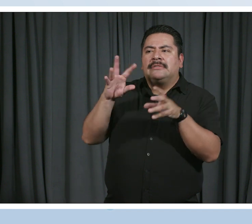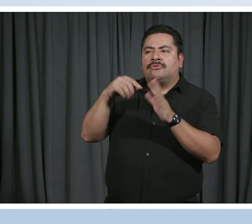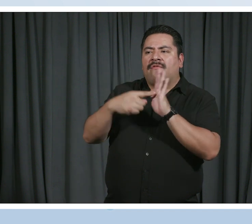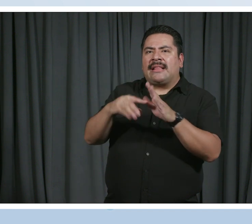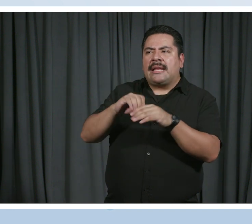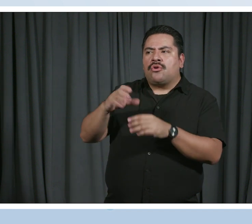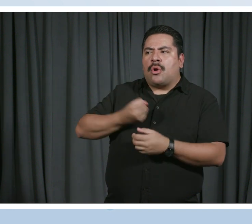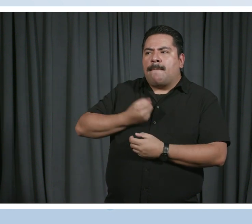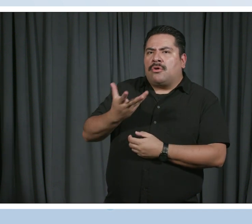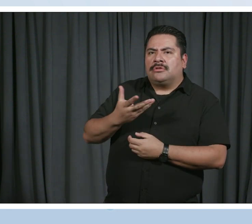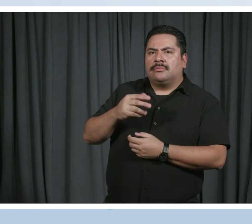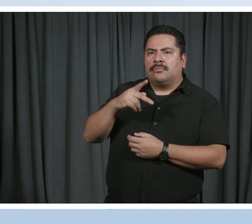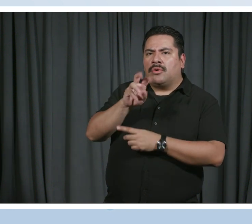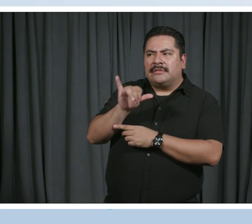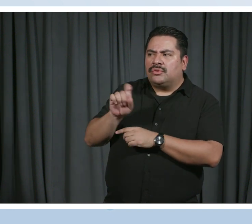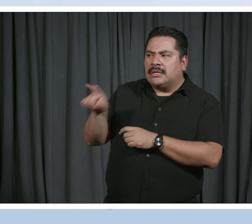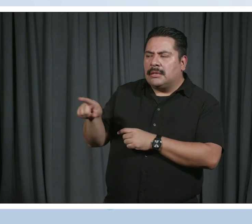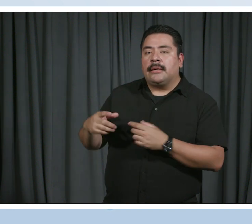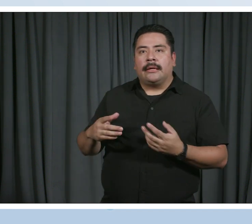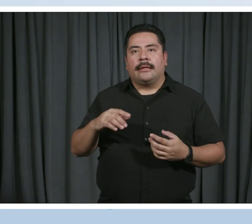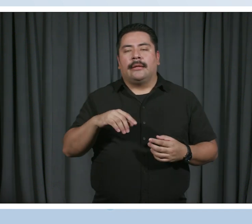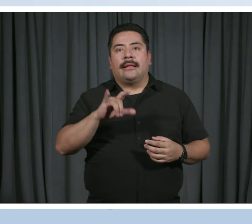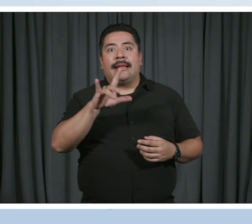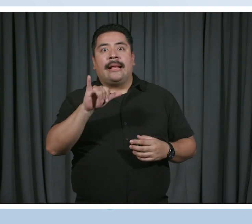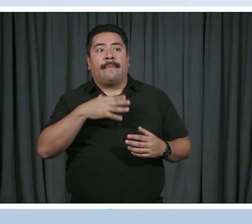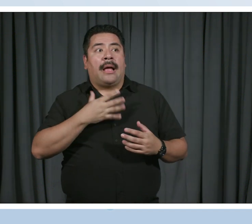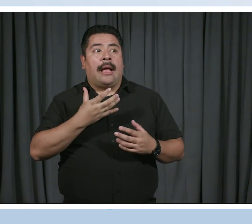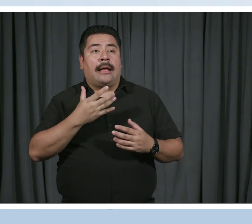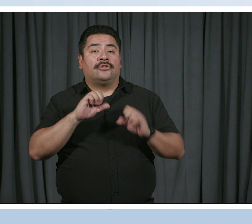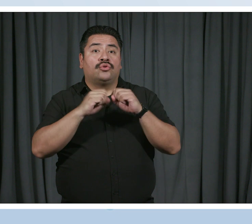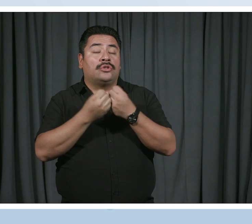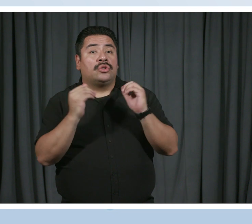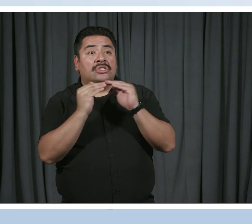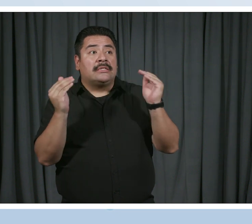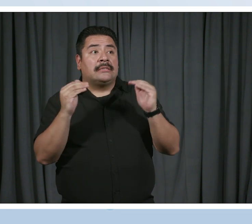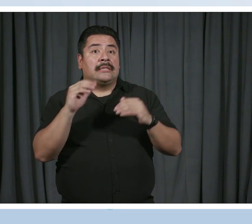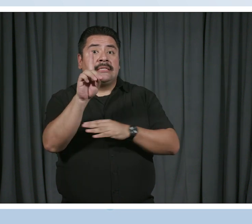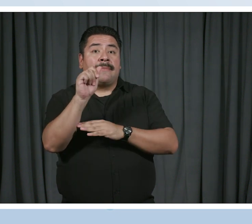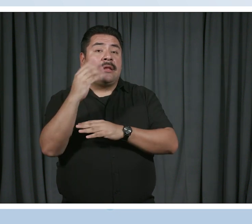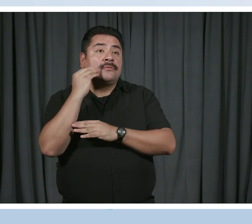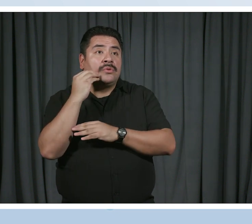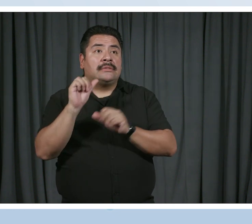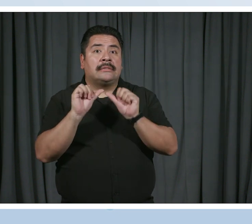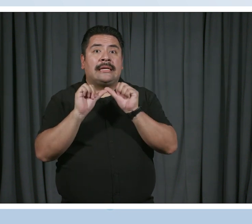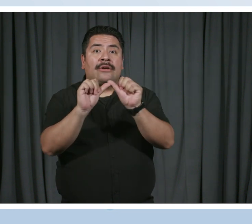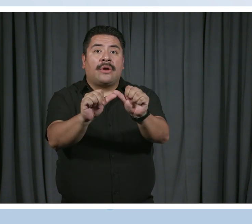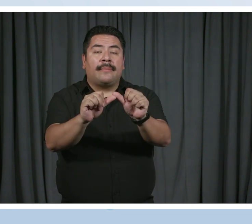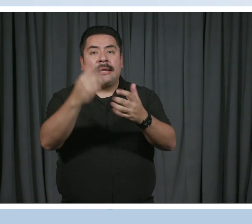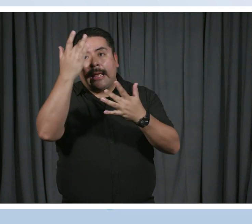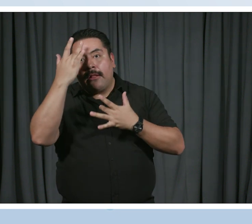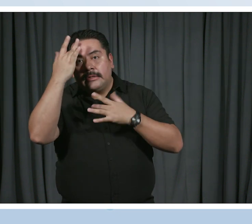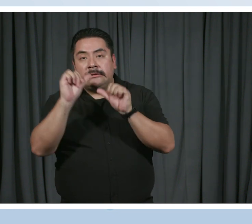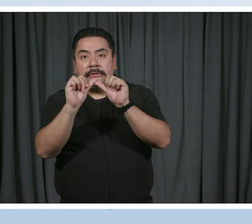so I'm very driven by social justice. Like my poetry deals a lot with disability experience, chronic illness, immigration.